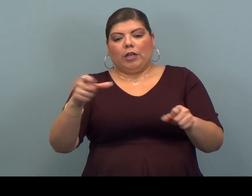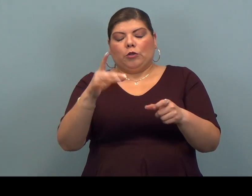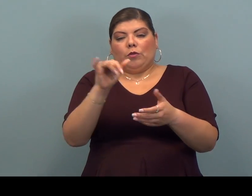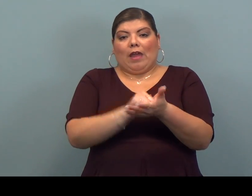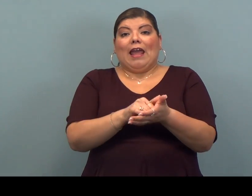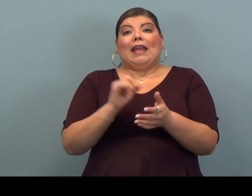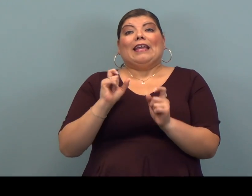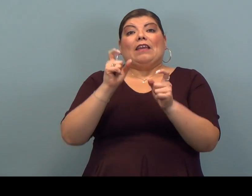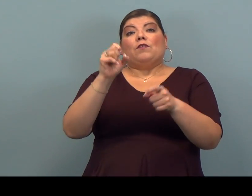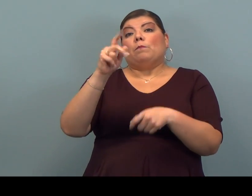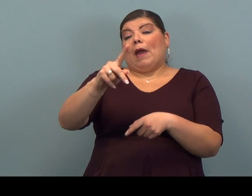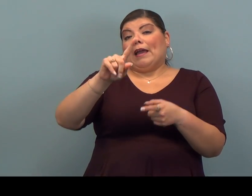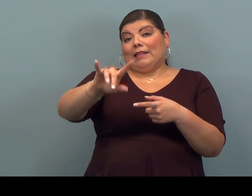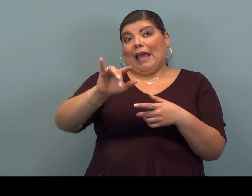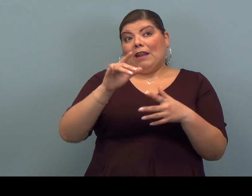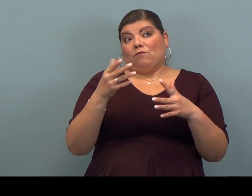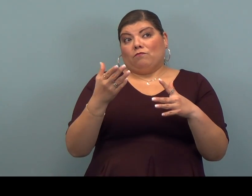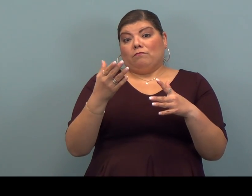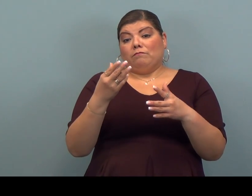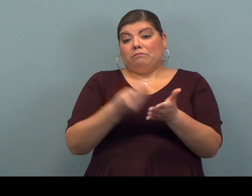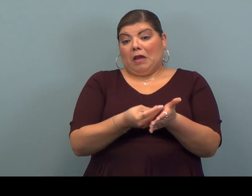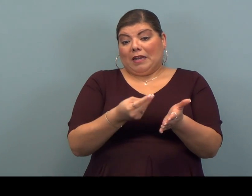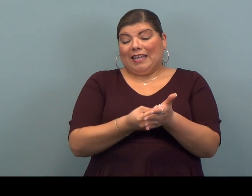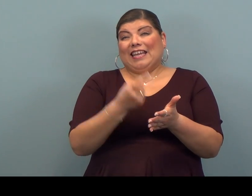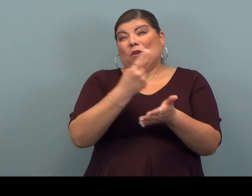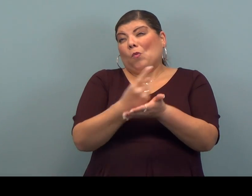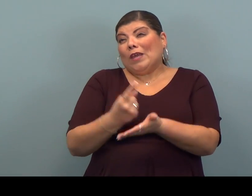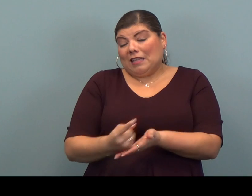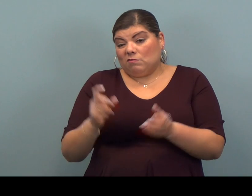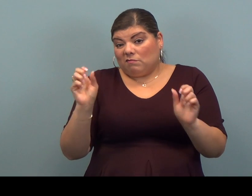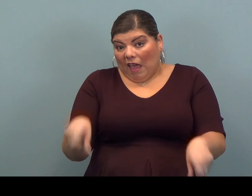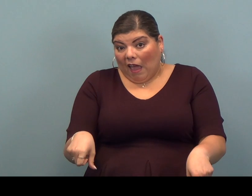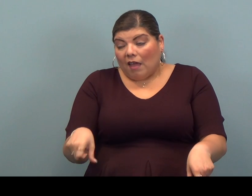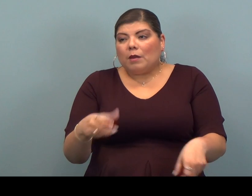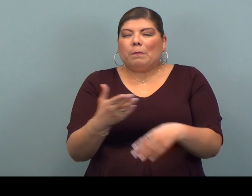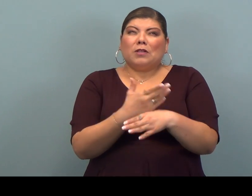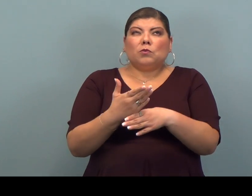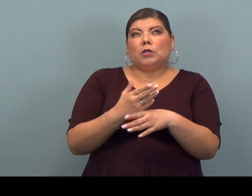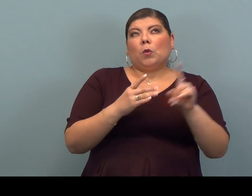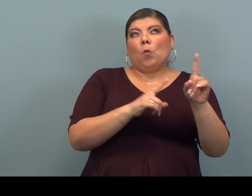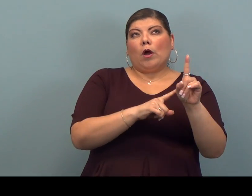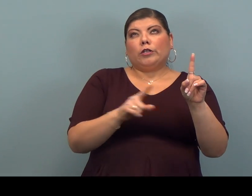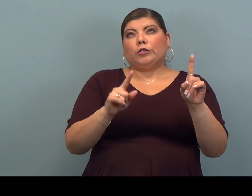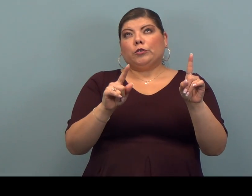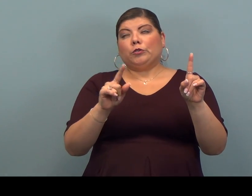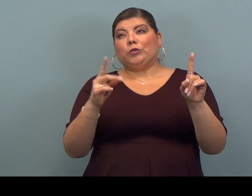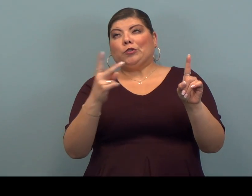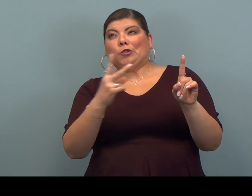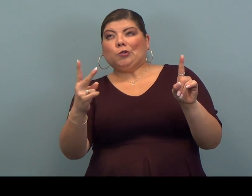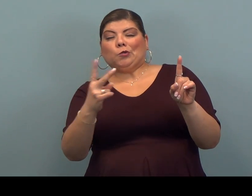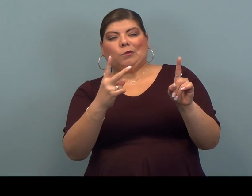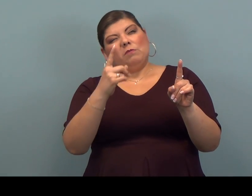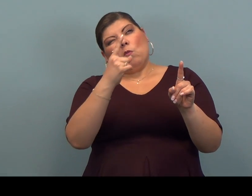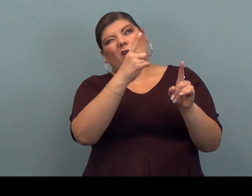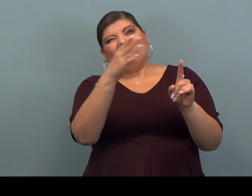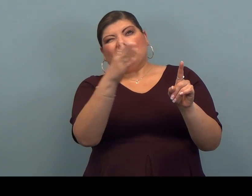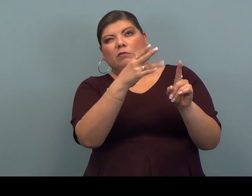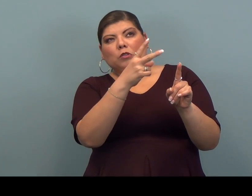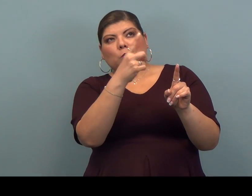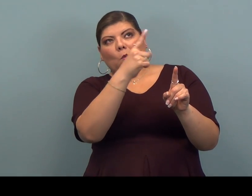refund back to you in a matter of weeks, know, between one week, maybe two weeks.